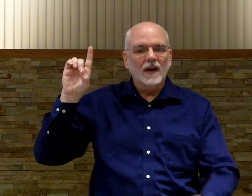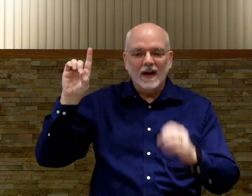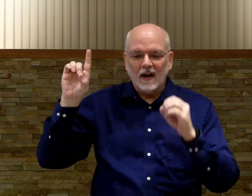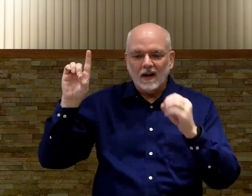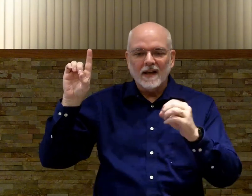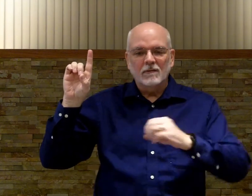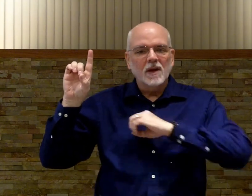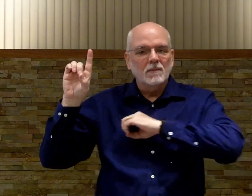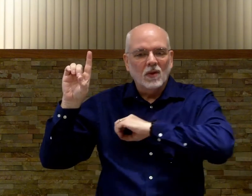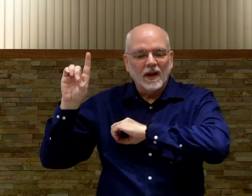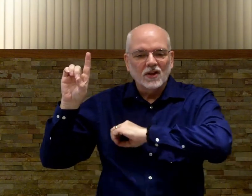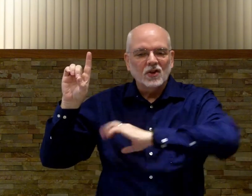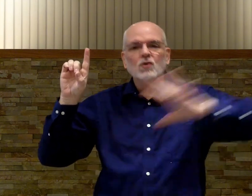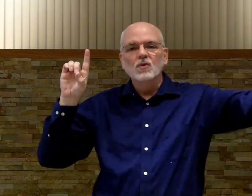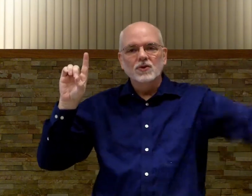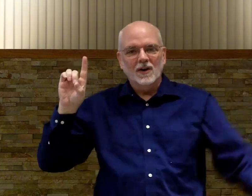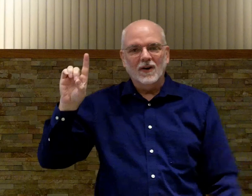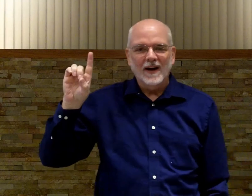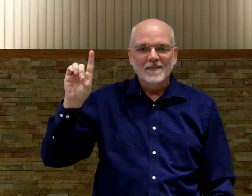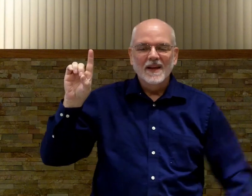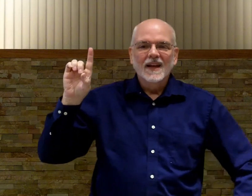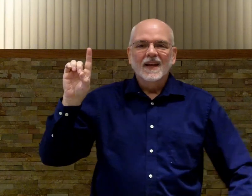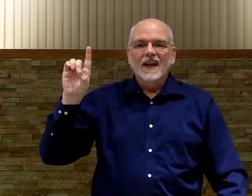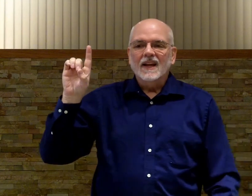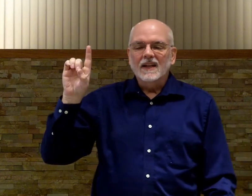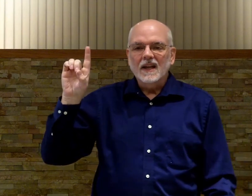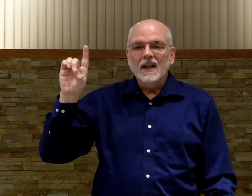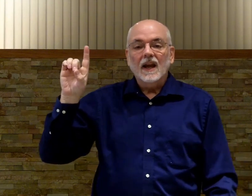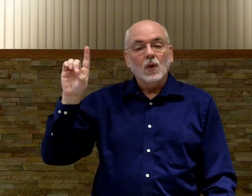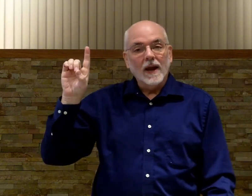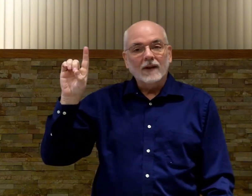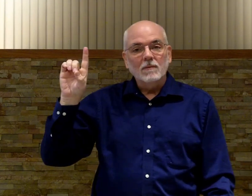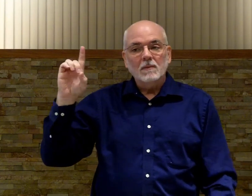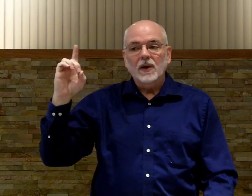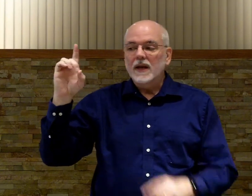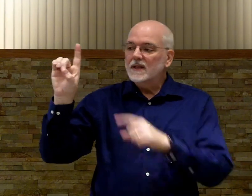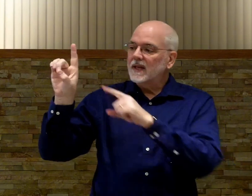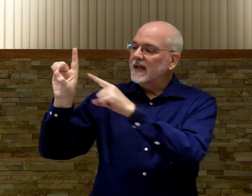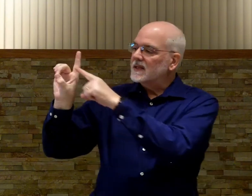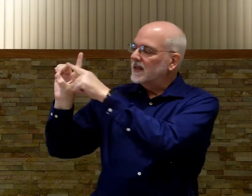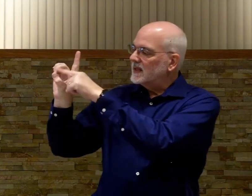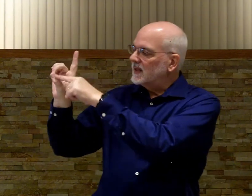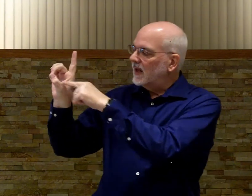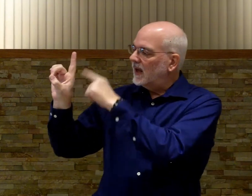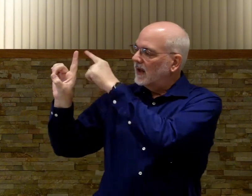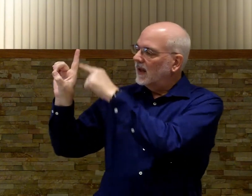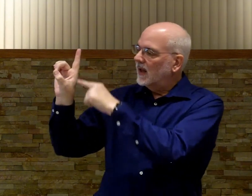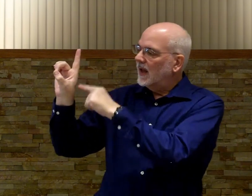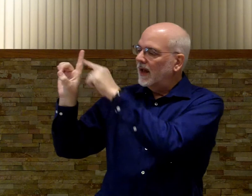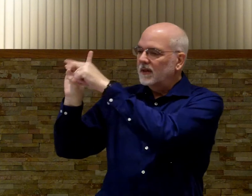you're in a class of people that is huge. All right? D, the way I remember it is, it's the stick and